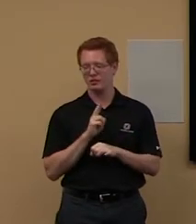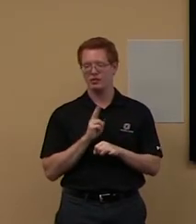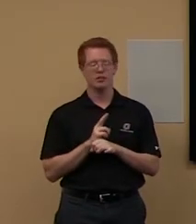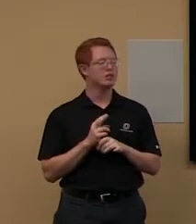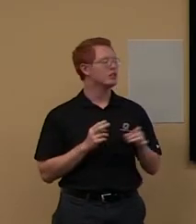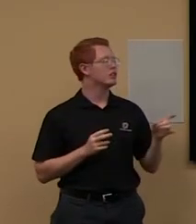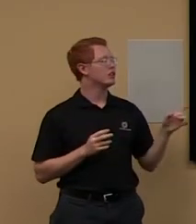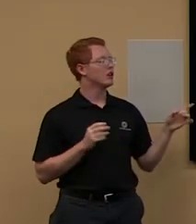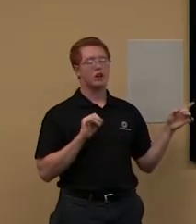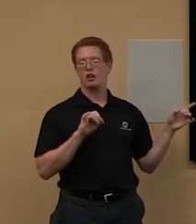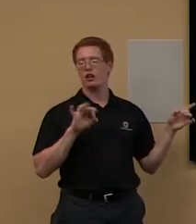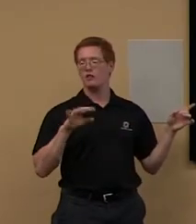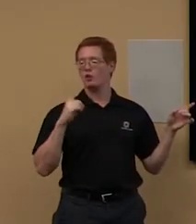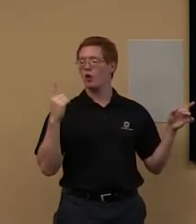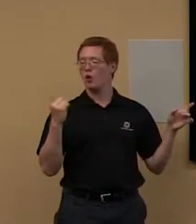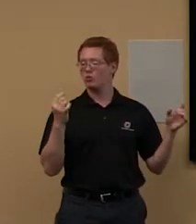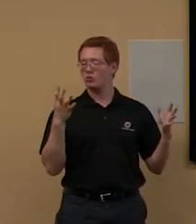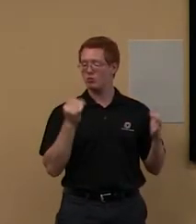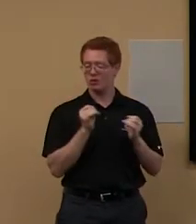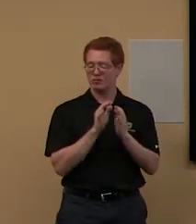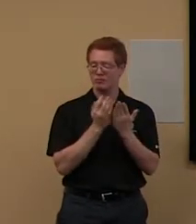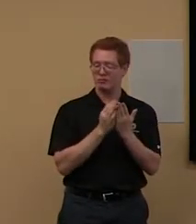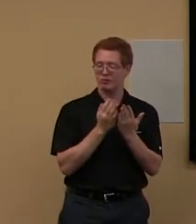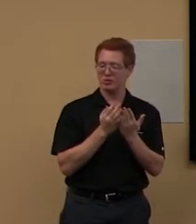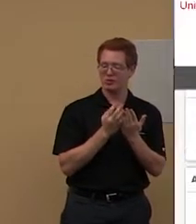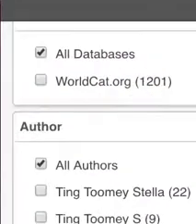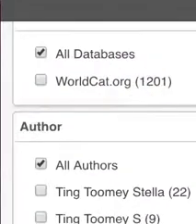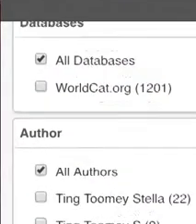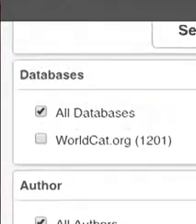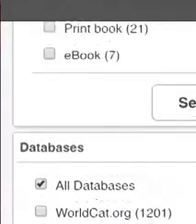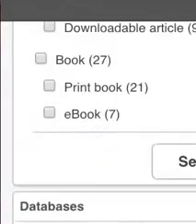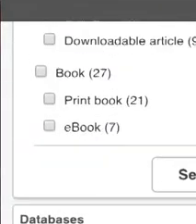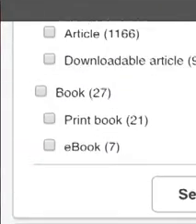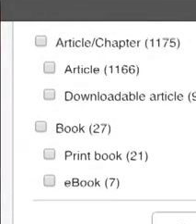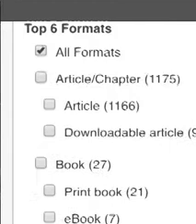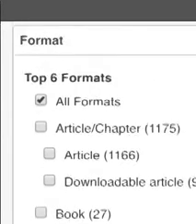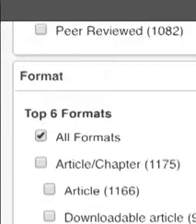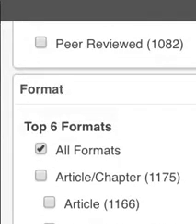want to just see books, there's, there is a way to just see books. Um,